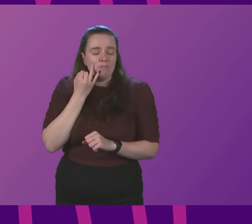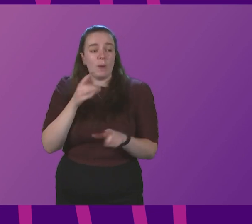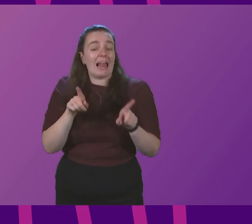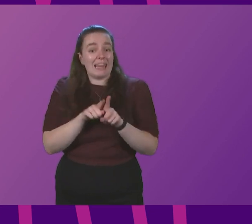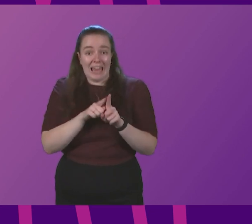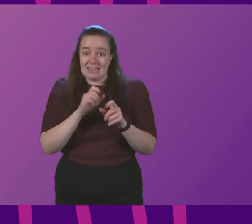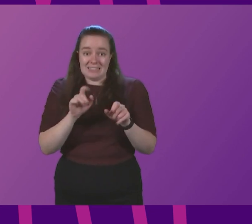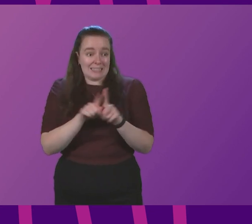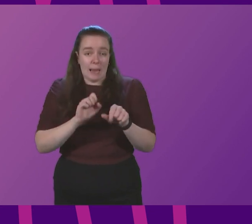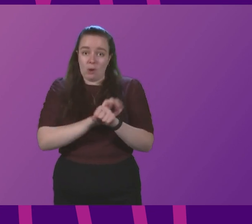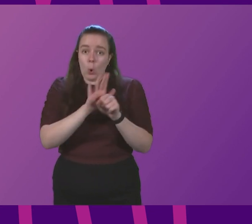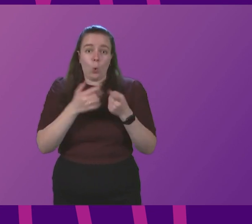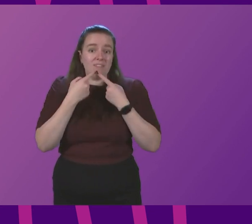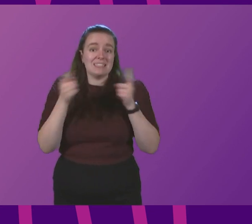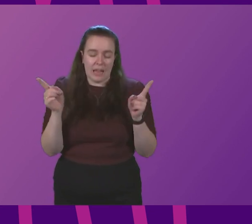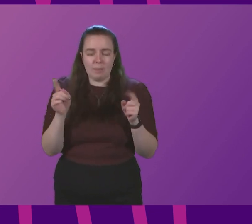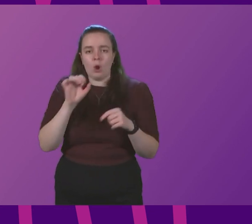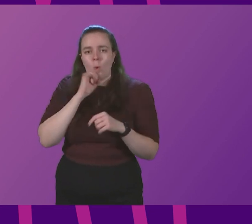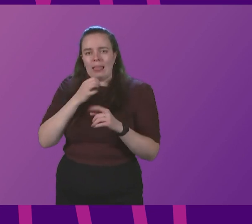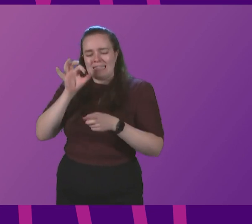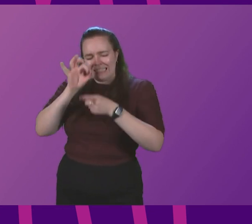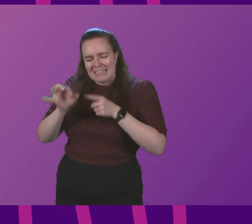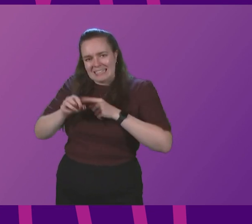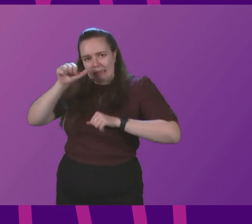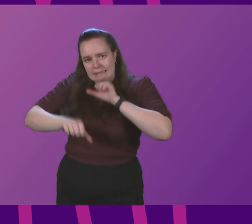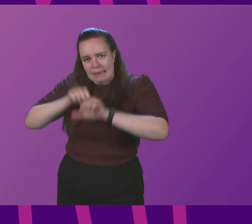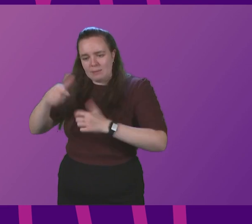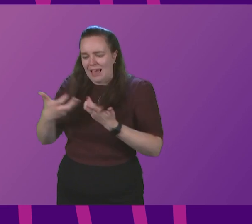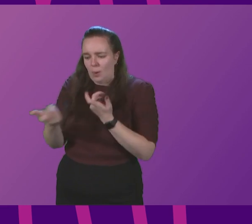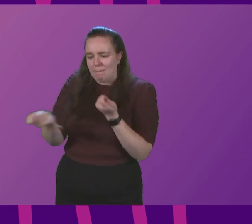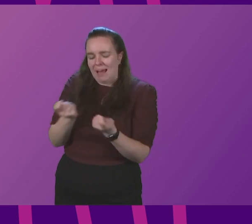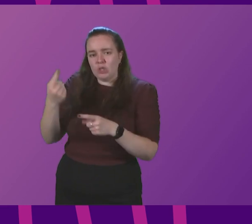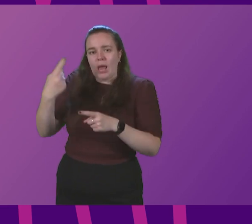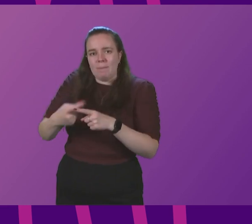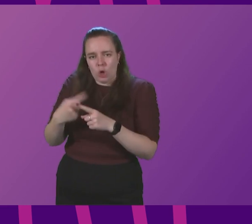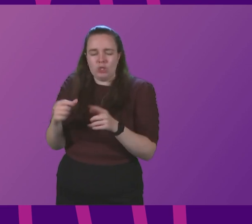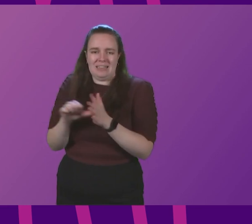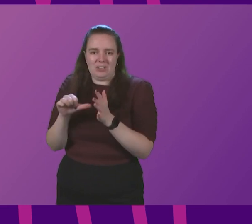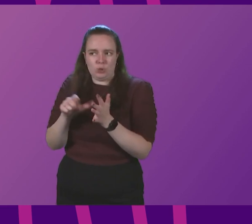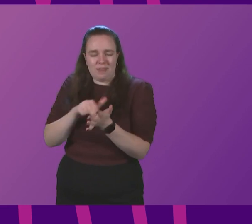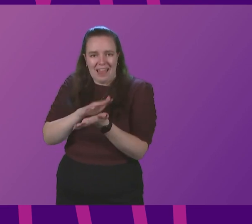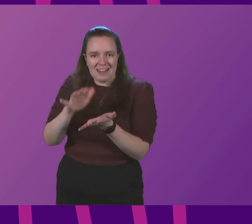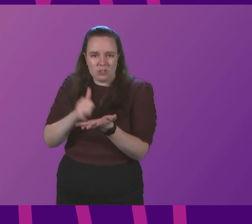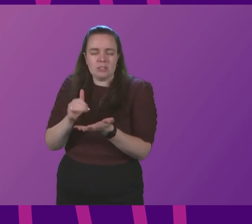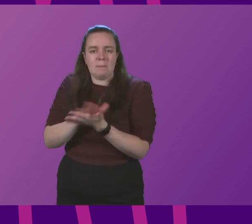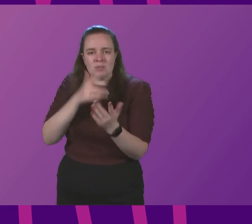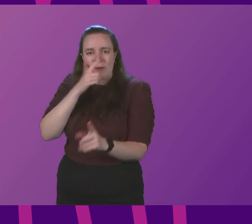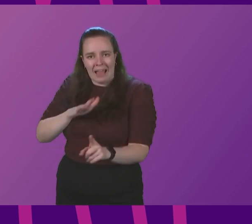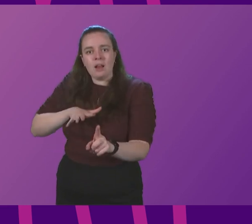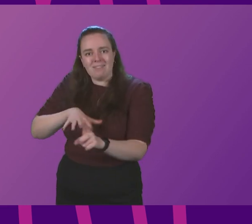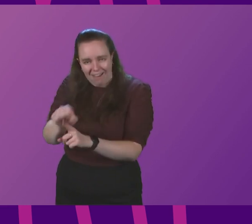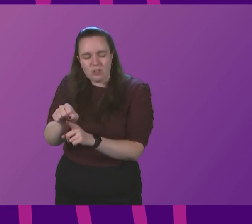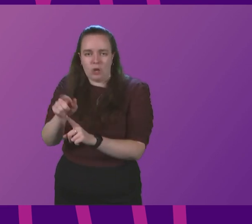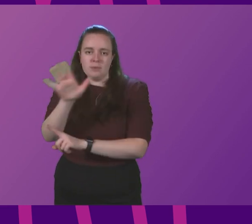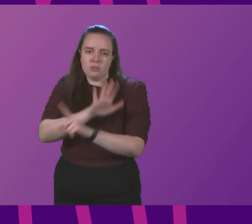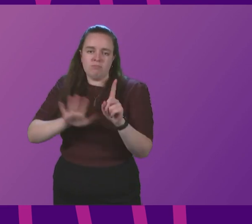and bring detailed updates on the steps being taken to address these emergency issues in our NHS so we can have that catch-up programme that